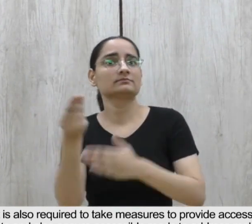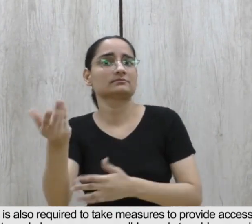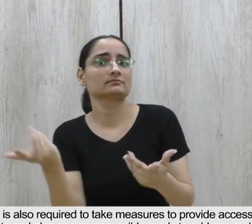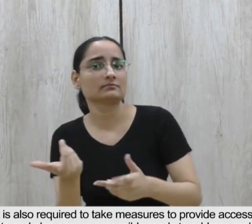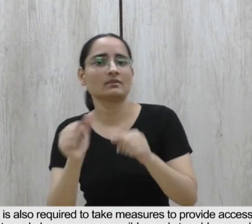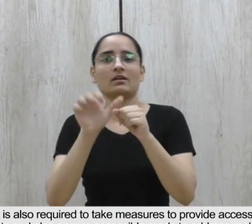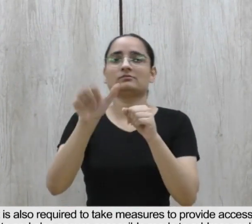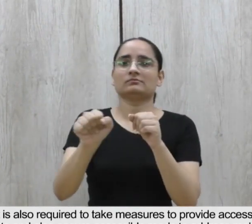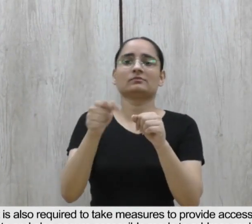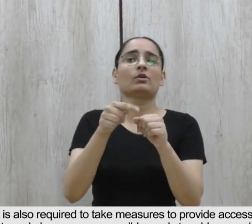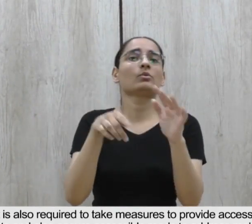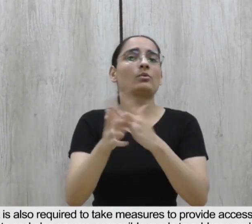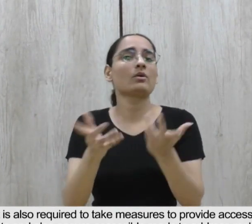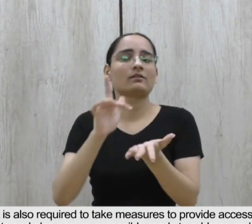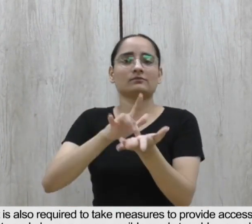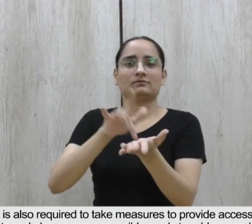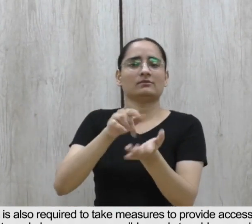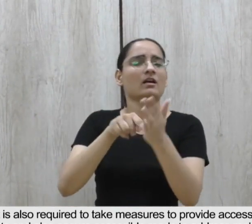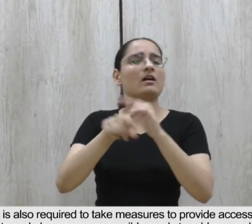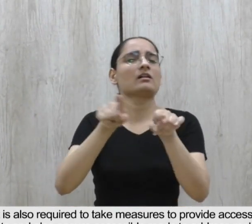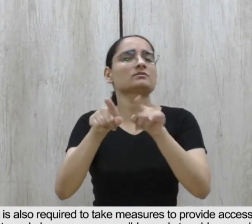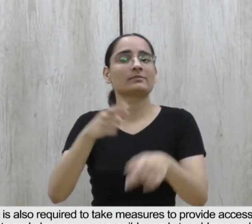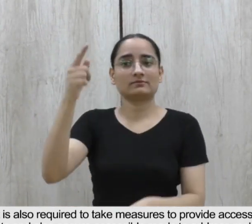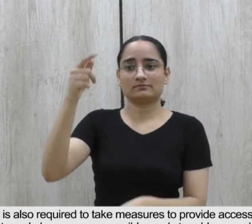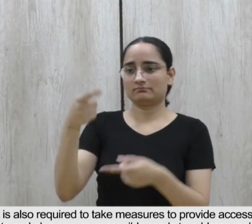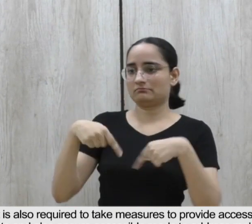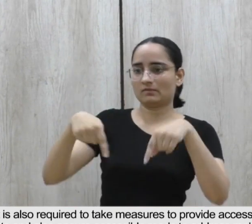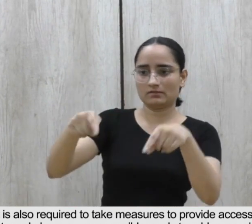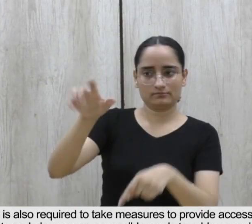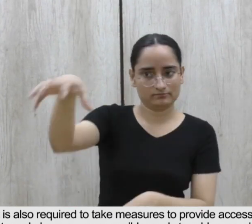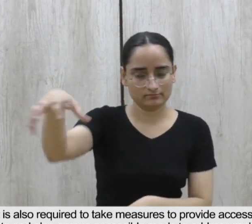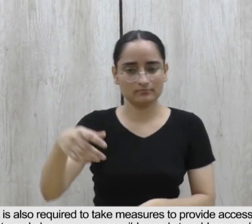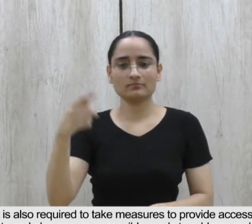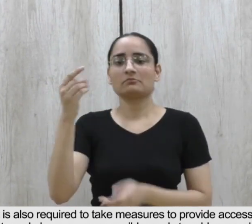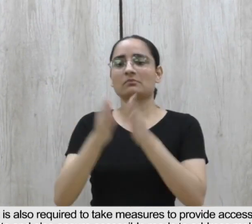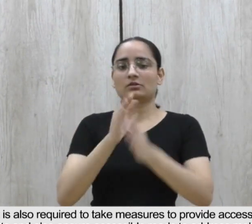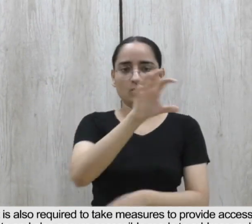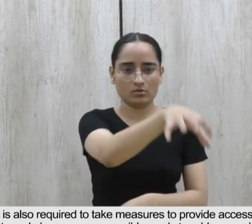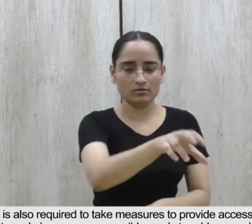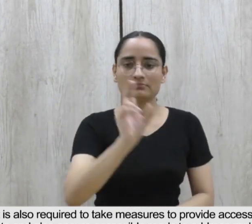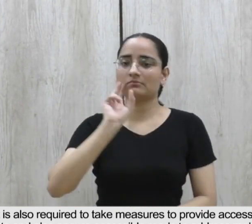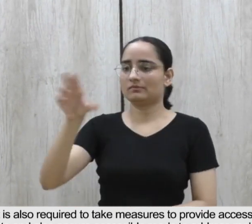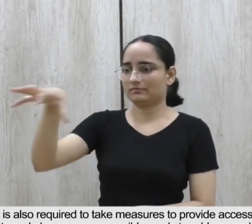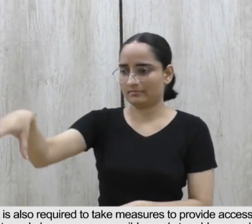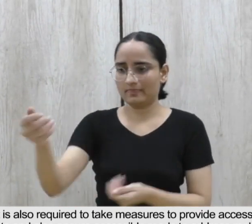bus stops, railway stations, airports, and also ensure